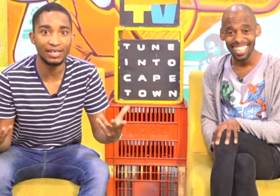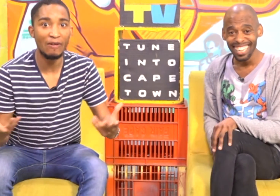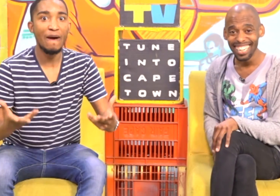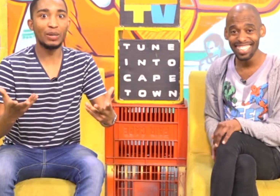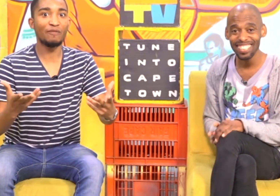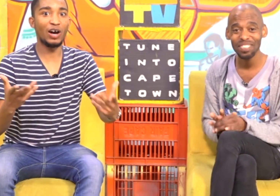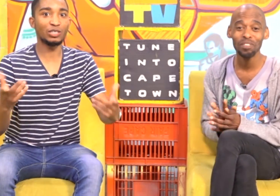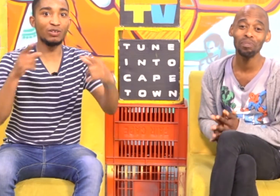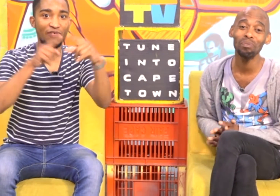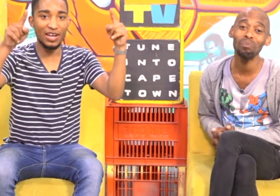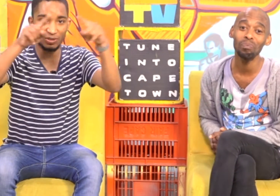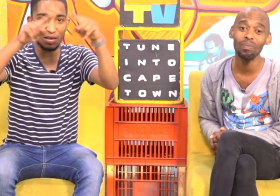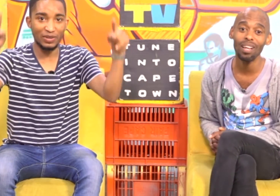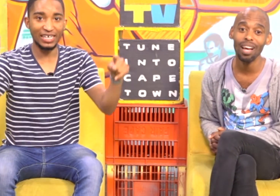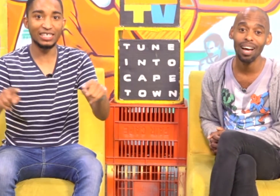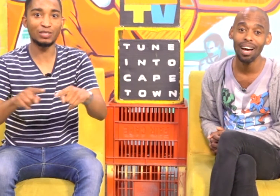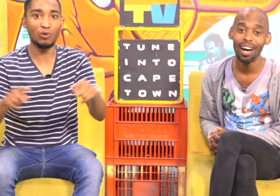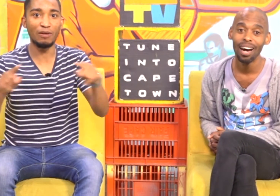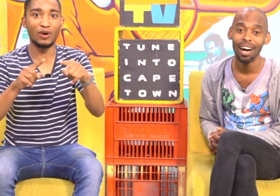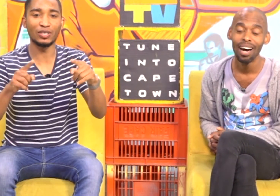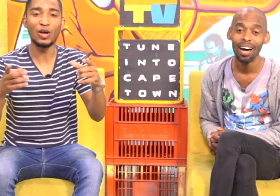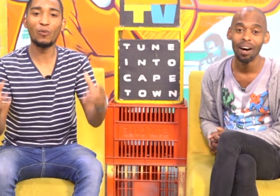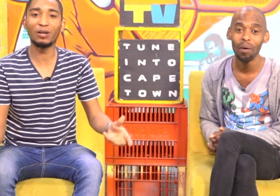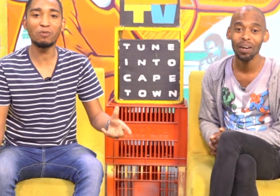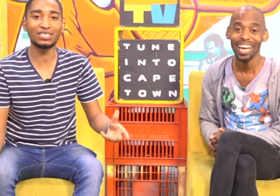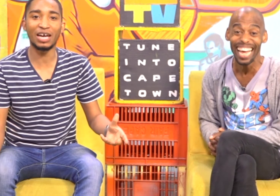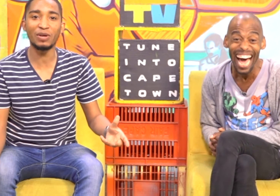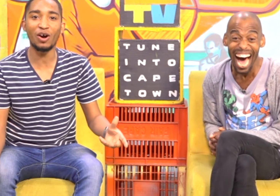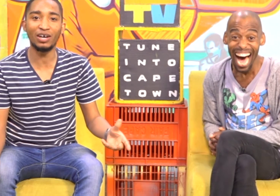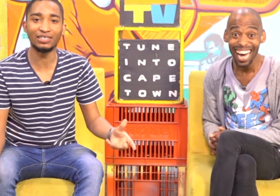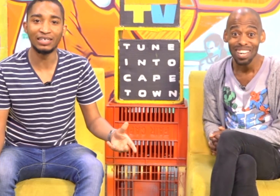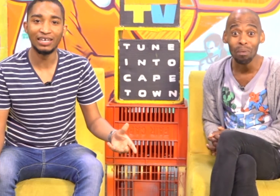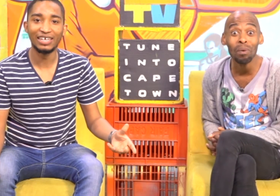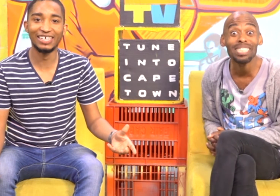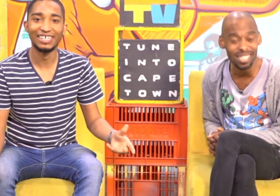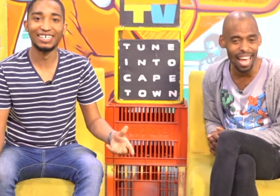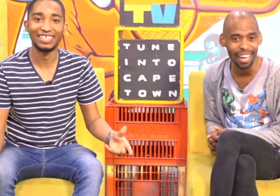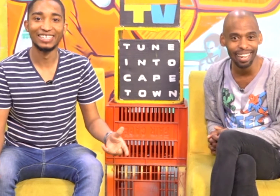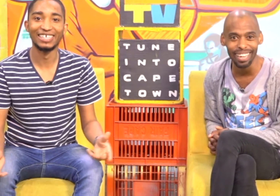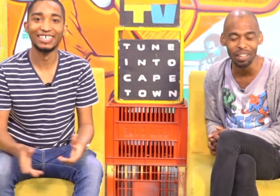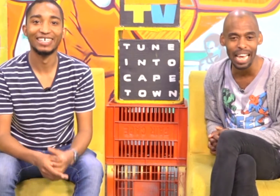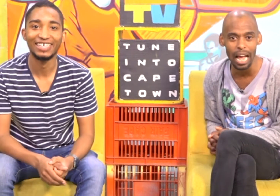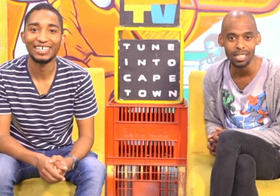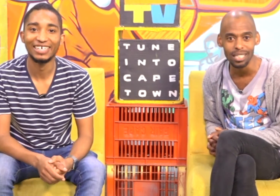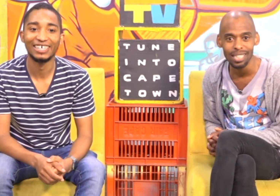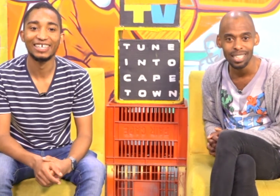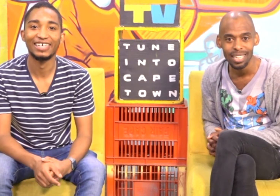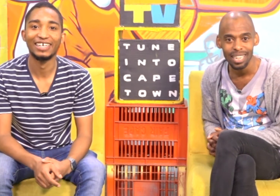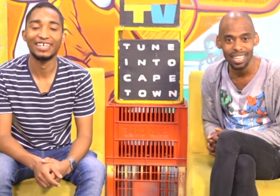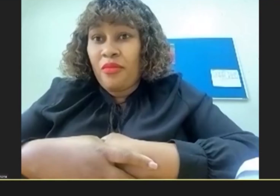But for us We never know What's happening In the smaller box What was going on What was he saying Can you tell us He was not